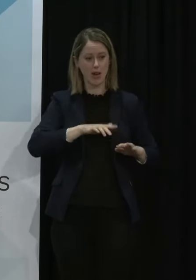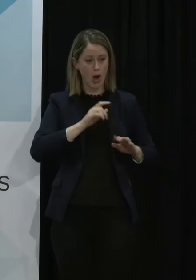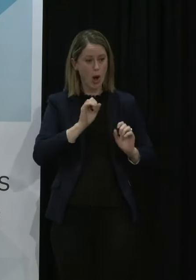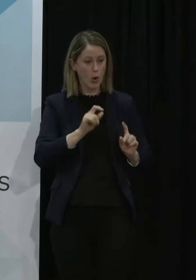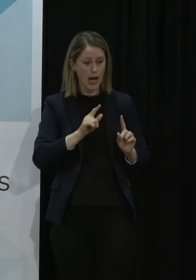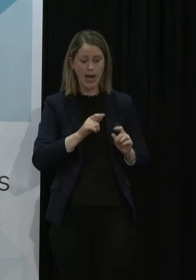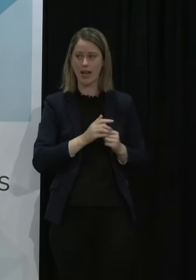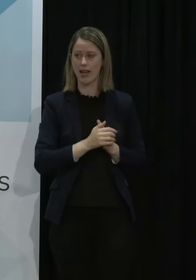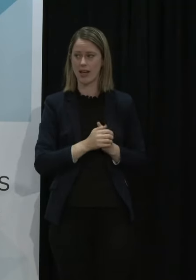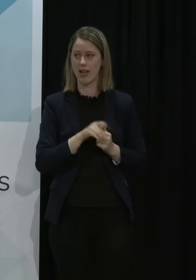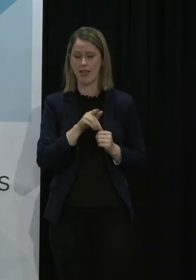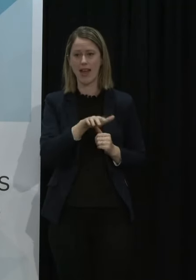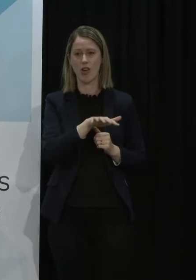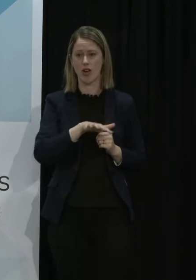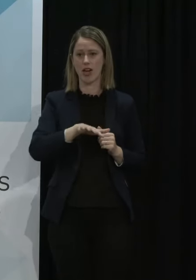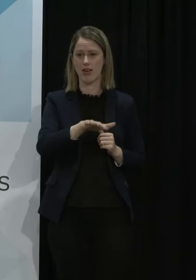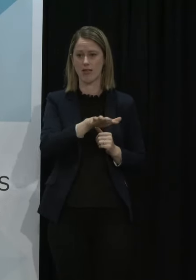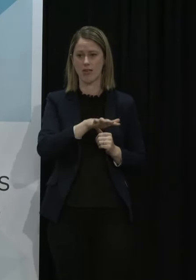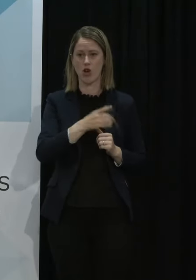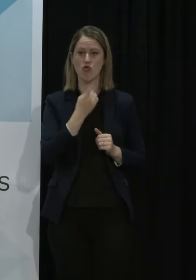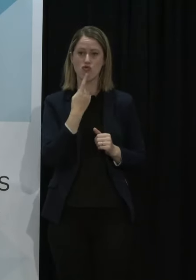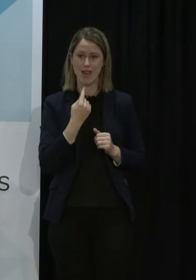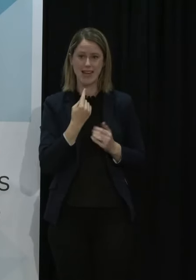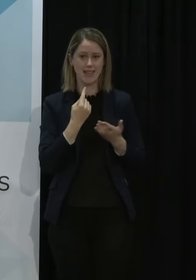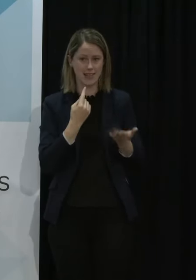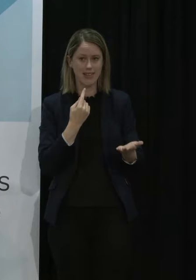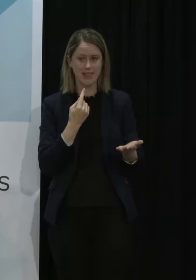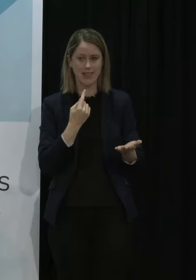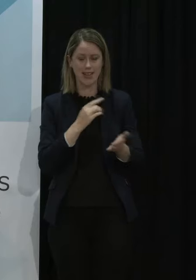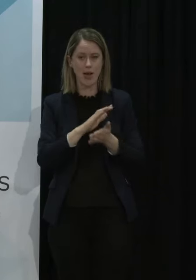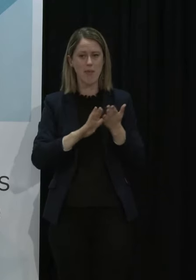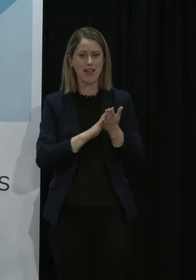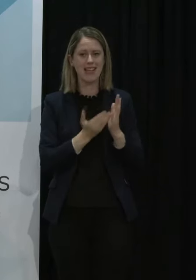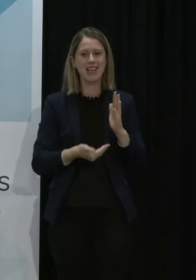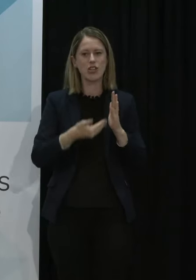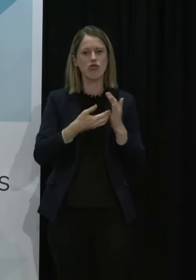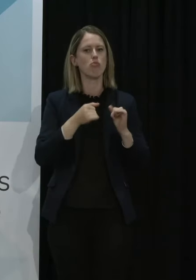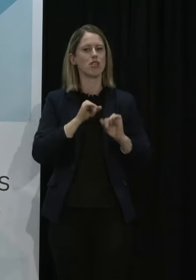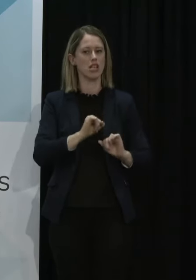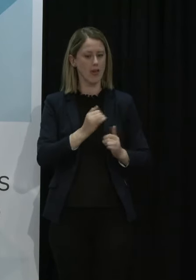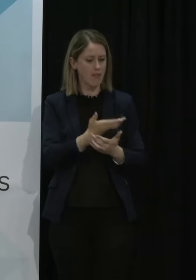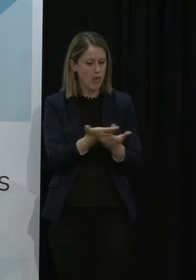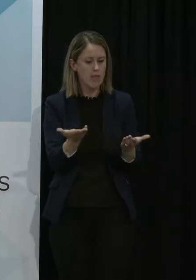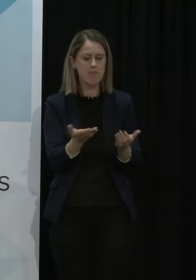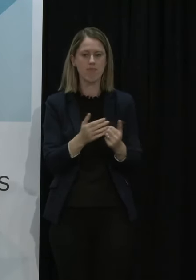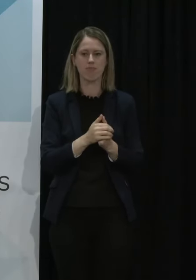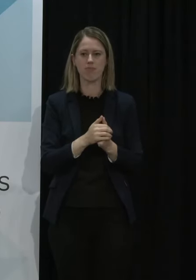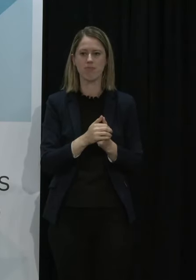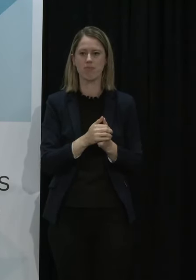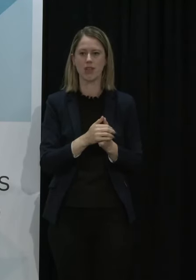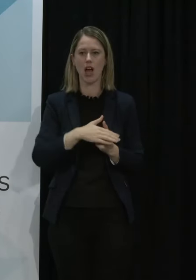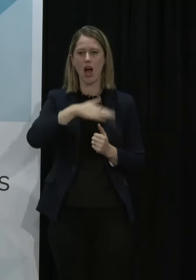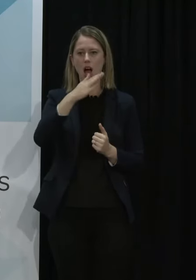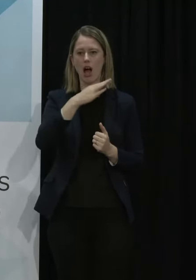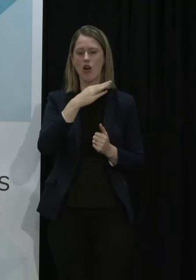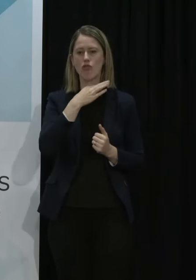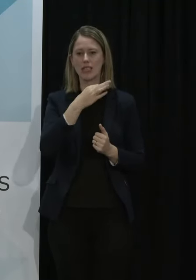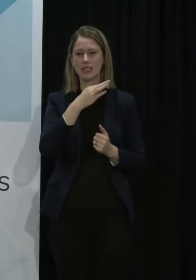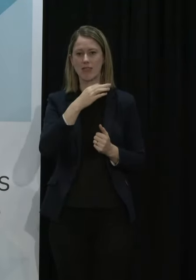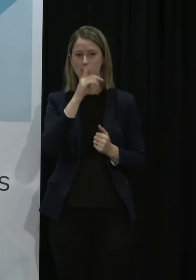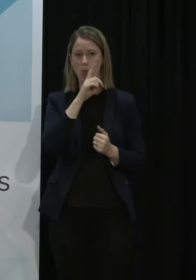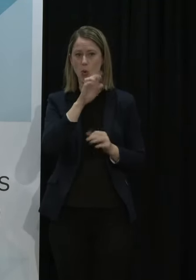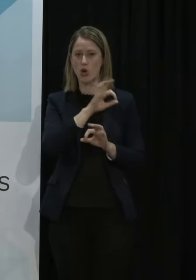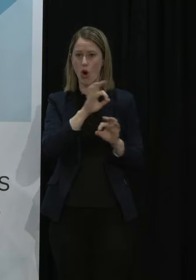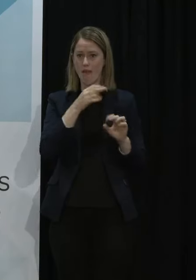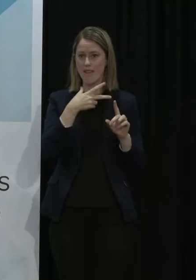well okay that area is in red that means there are extra layers of protection where the highest risk is of course unvacc